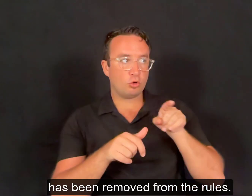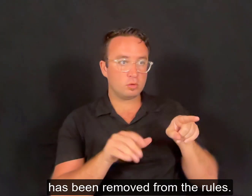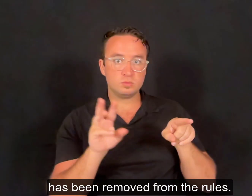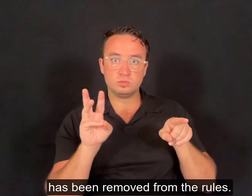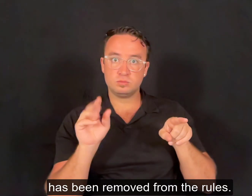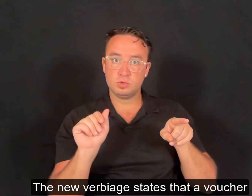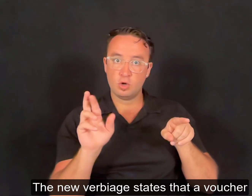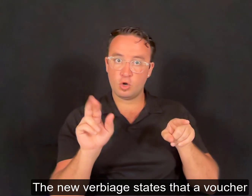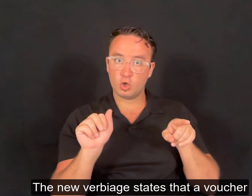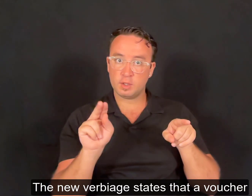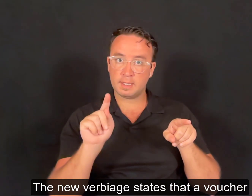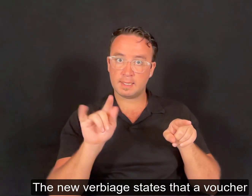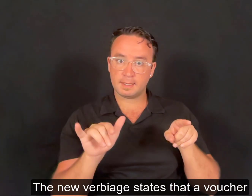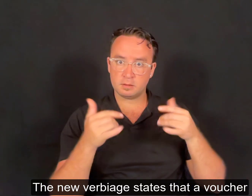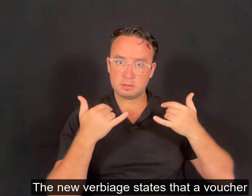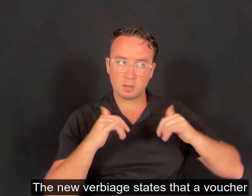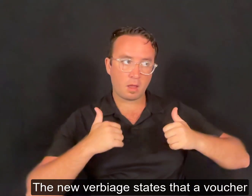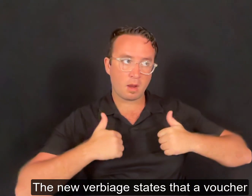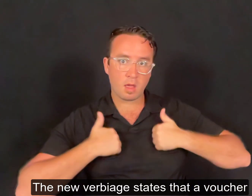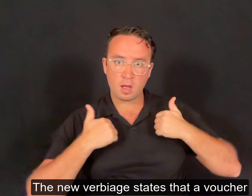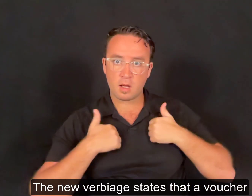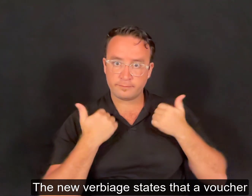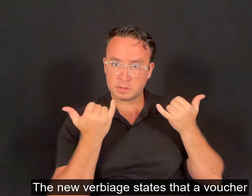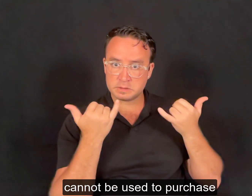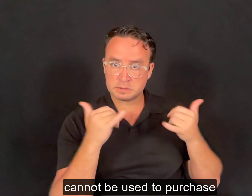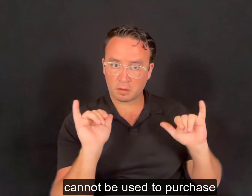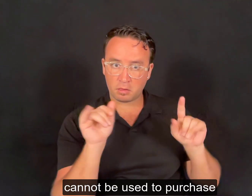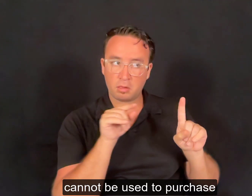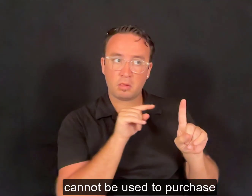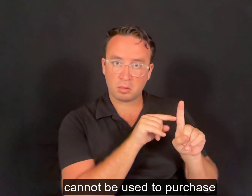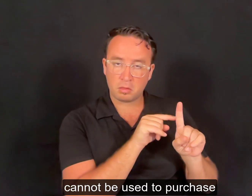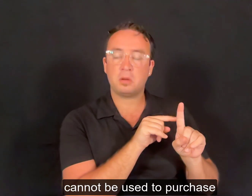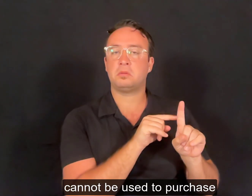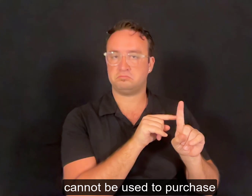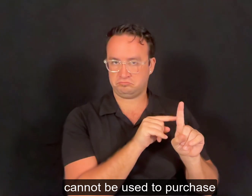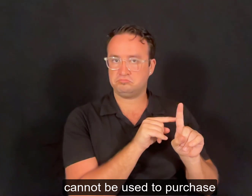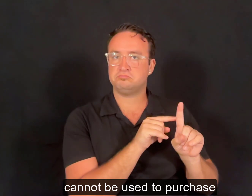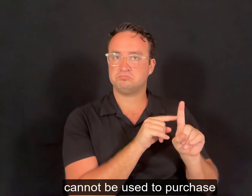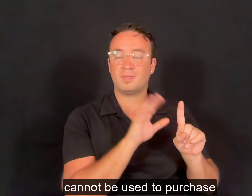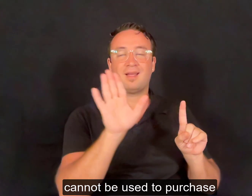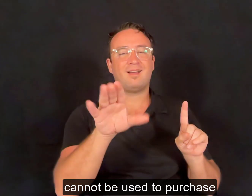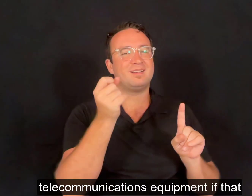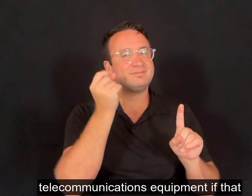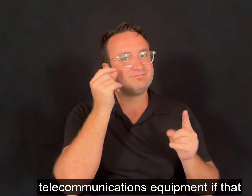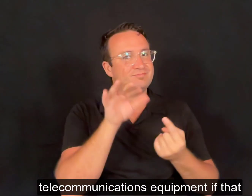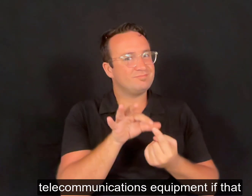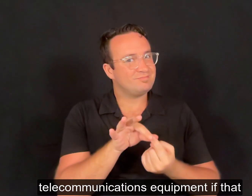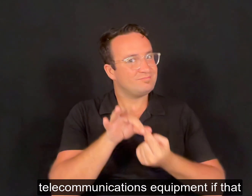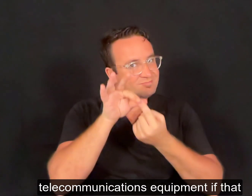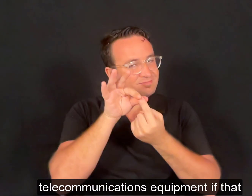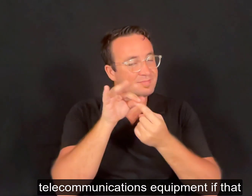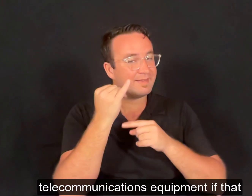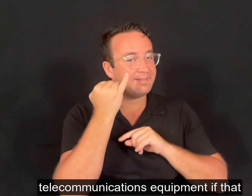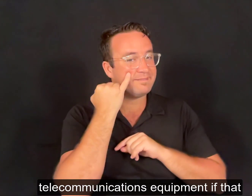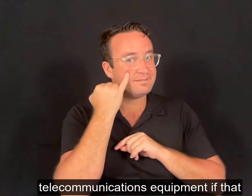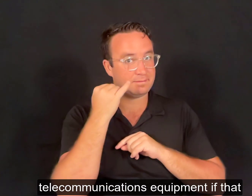The new verbiage states that a voucher cannot be used to purchase telecommunications equipment